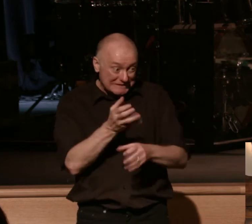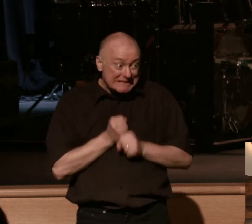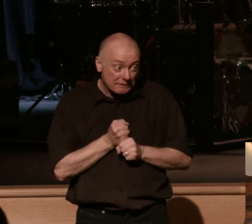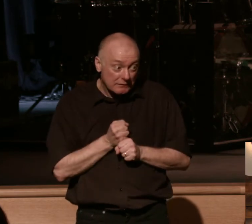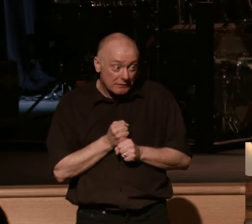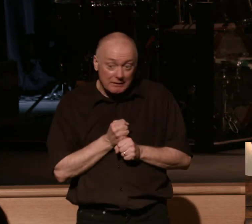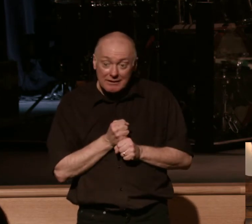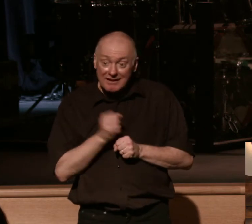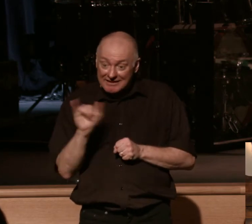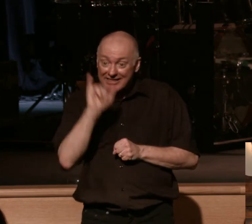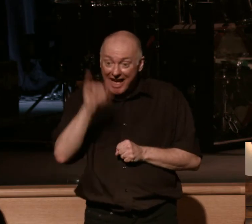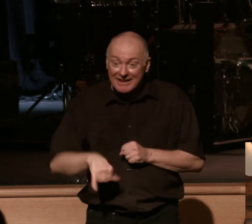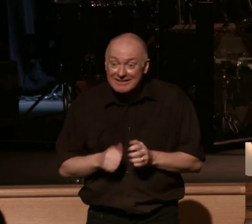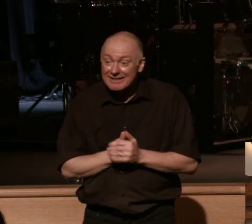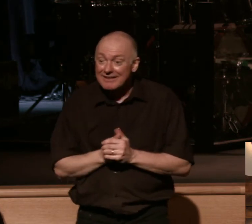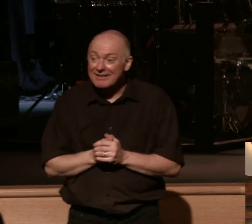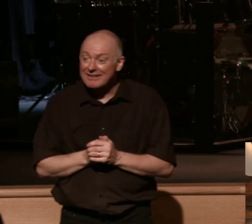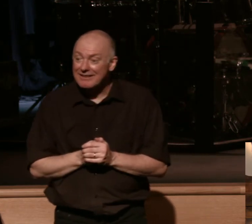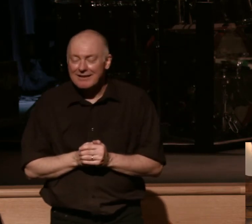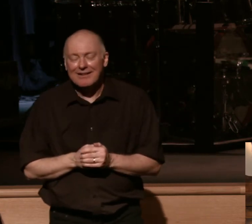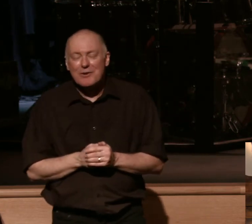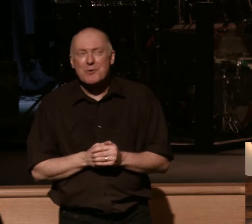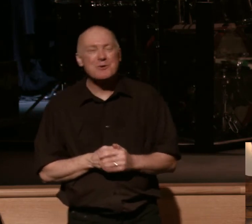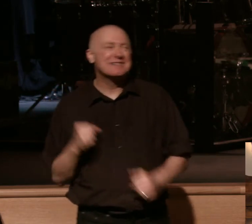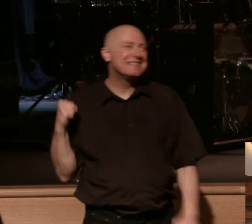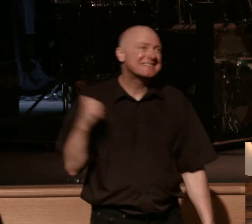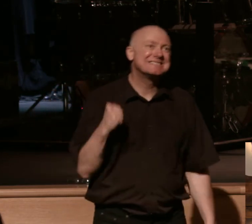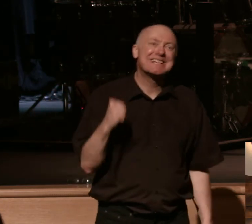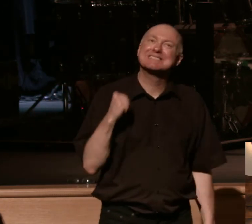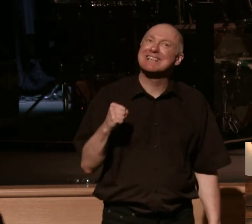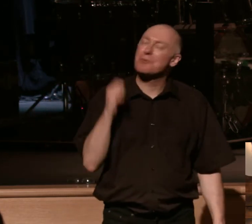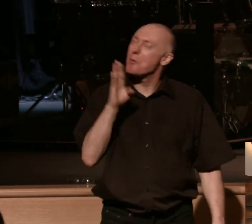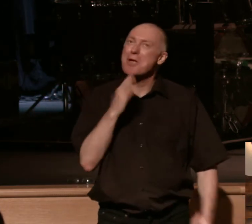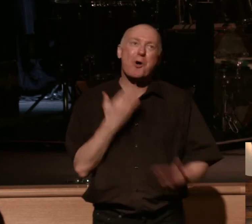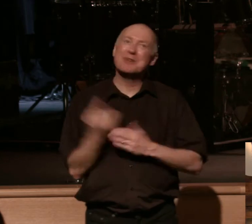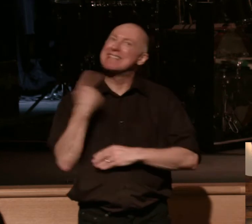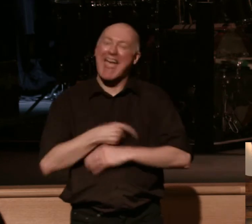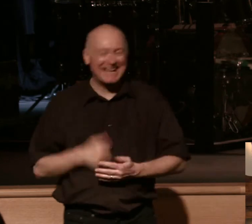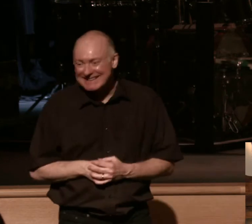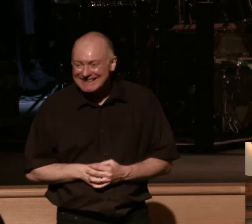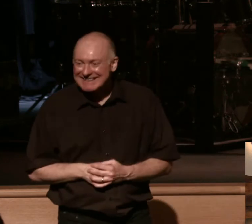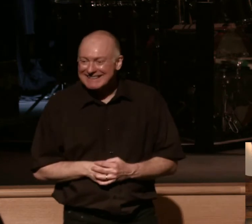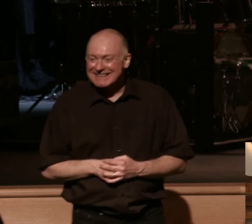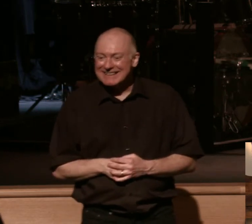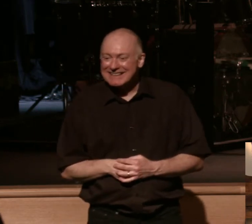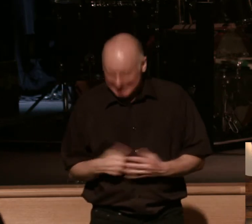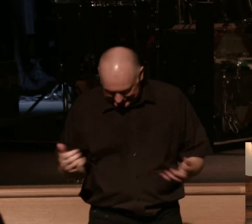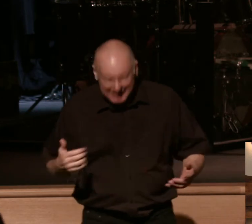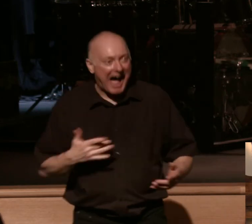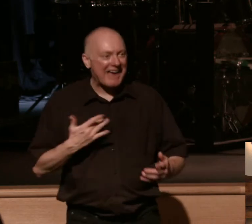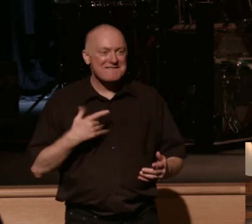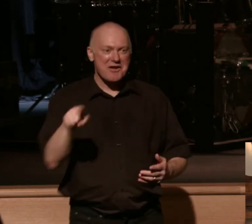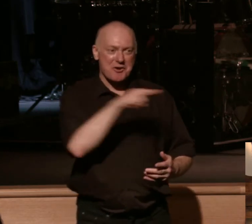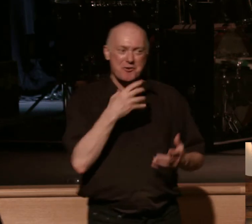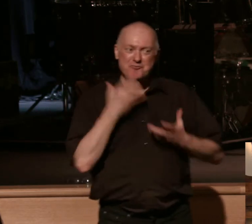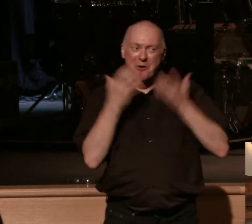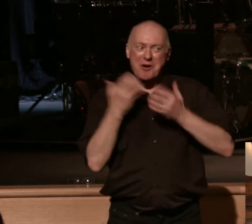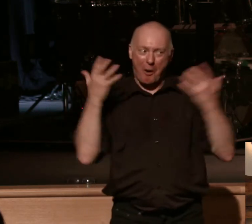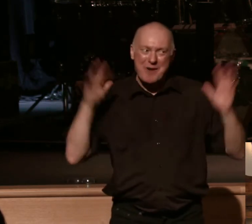that oh yeah it's gonna be a good day and you can sense the groaning in the room even now right because it's